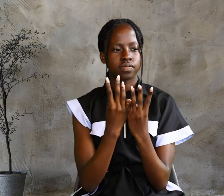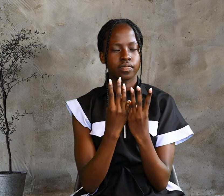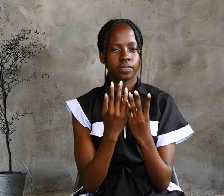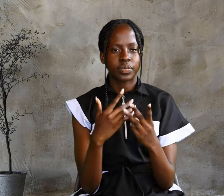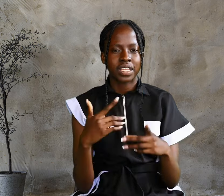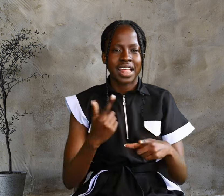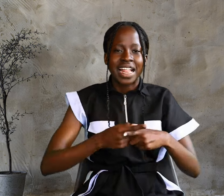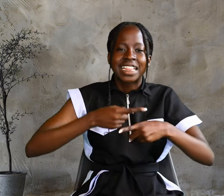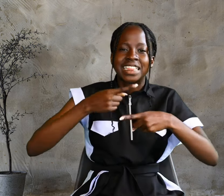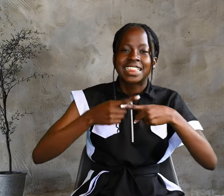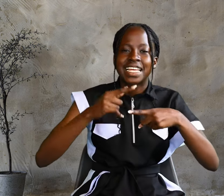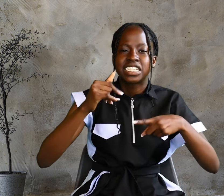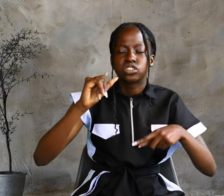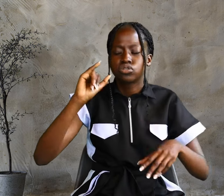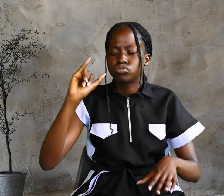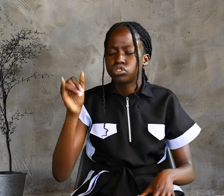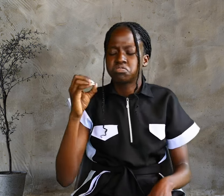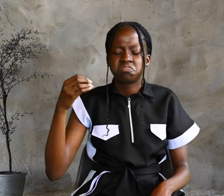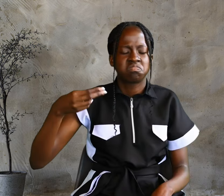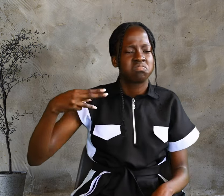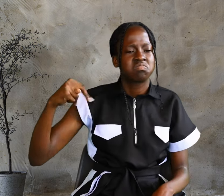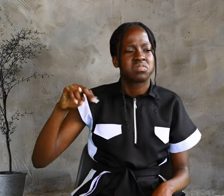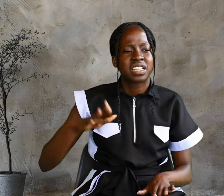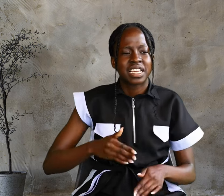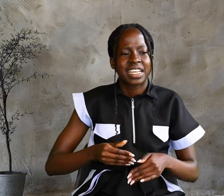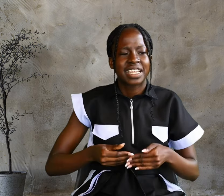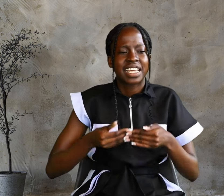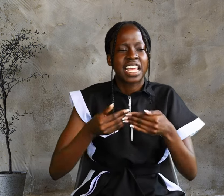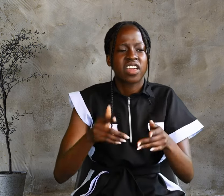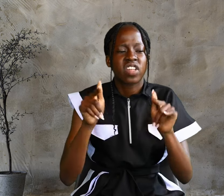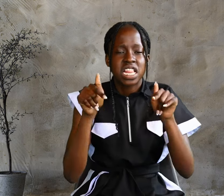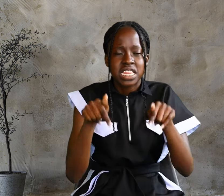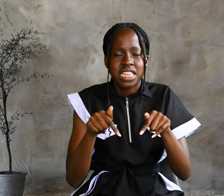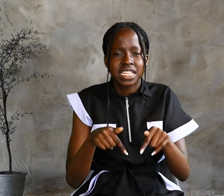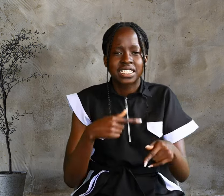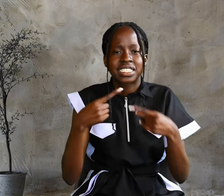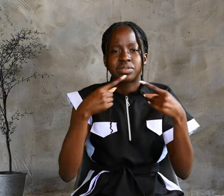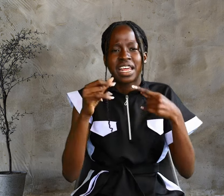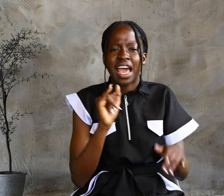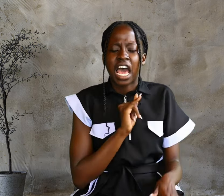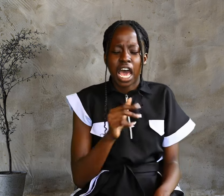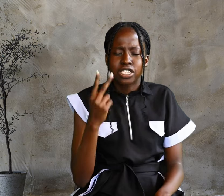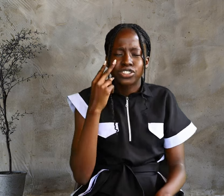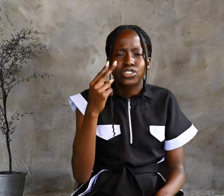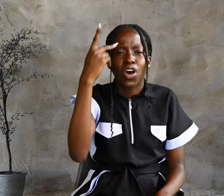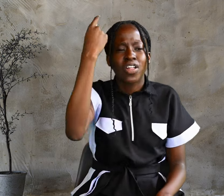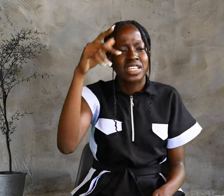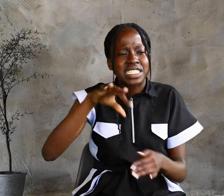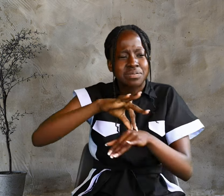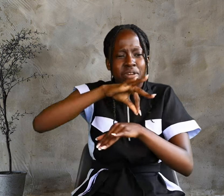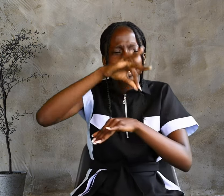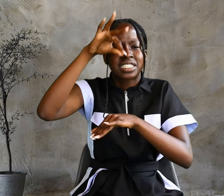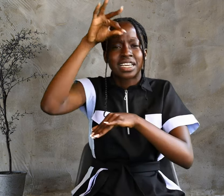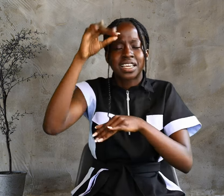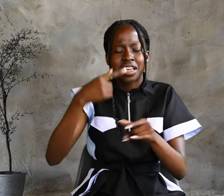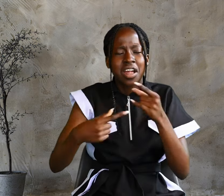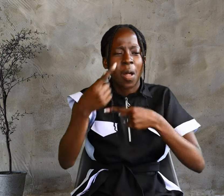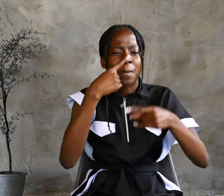Then John gave this testimony, I saw the Spirit come